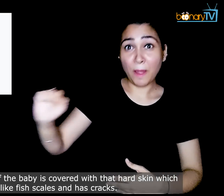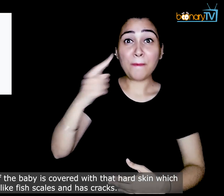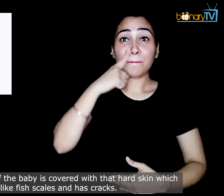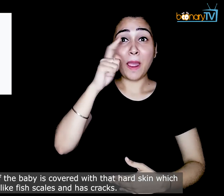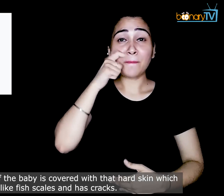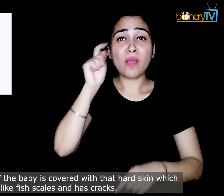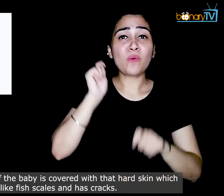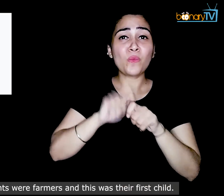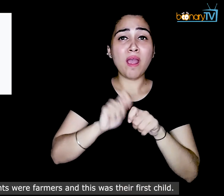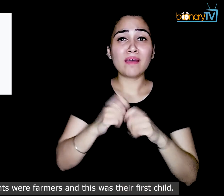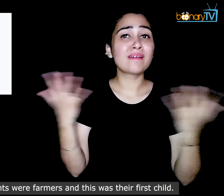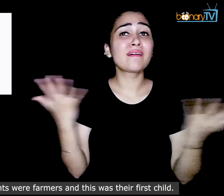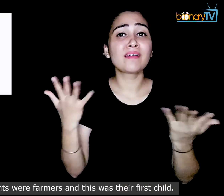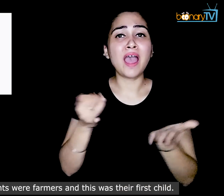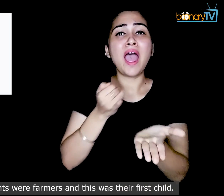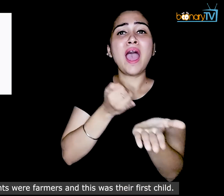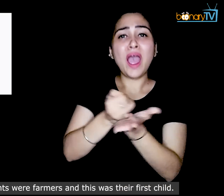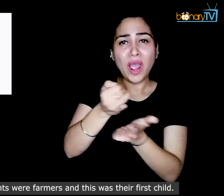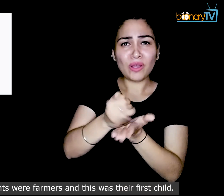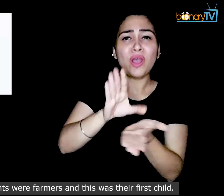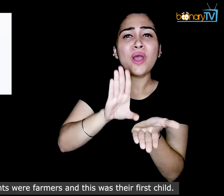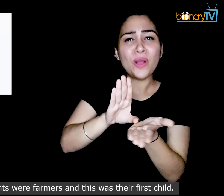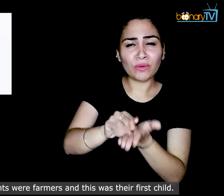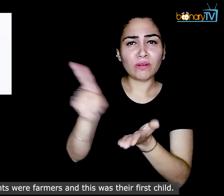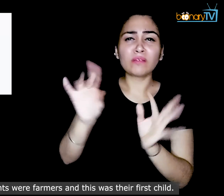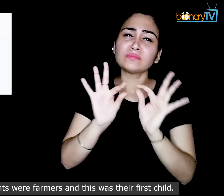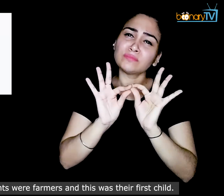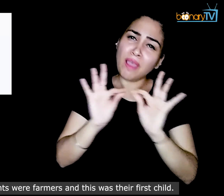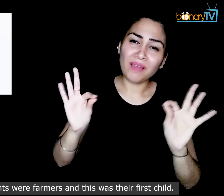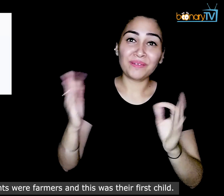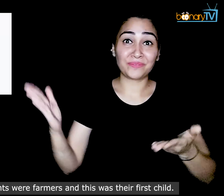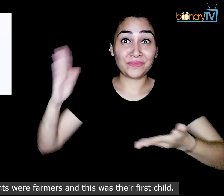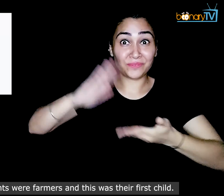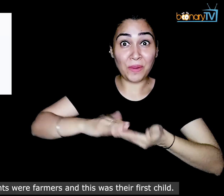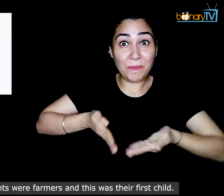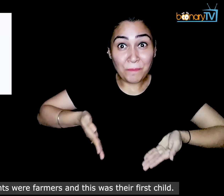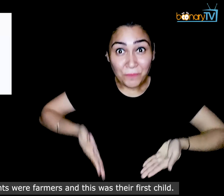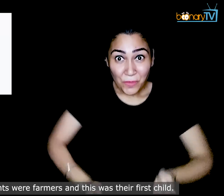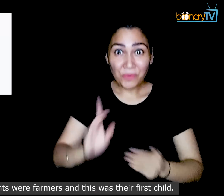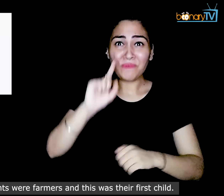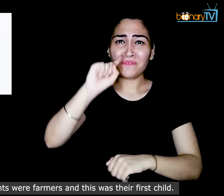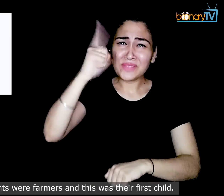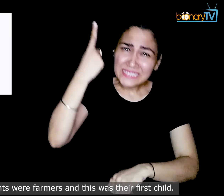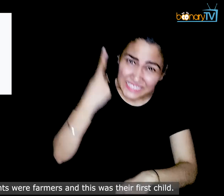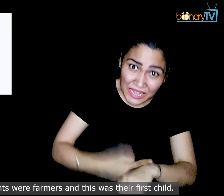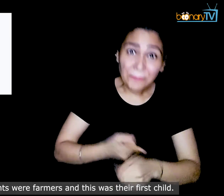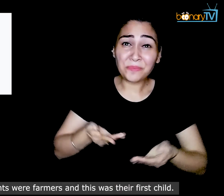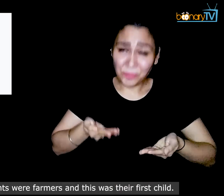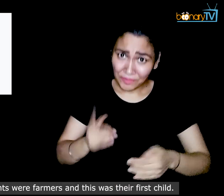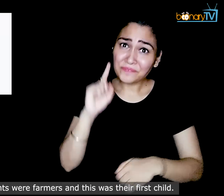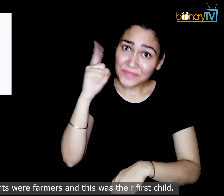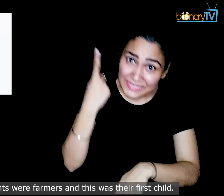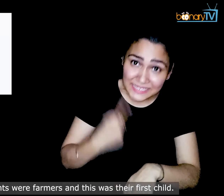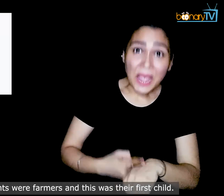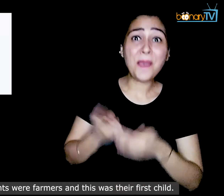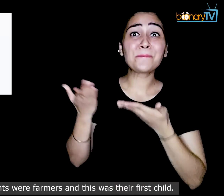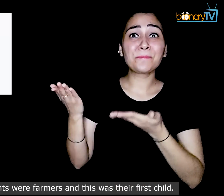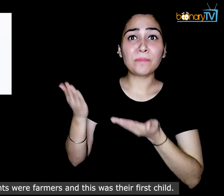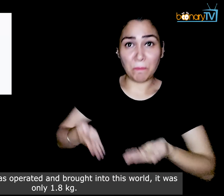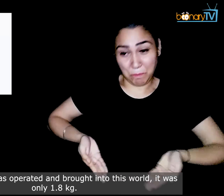This baby's parents were farmers and this was their first child. When